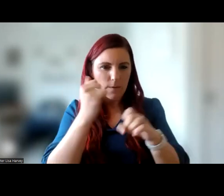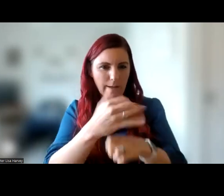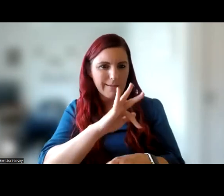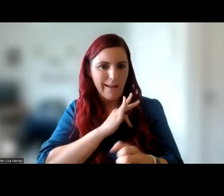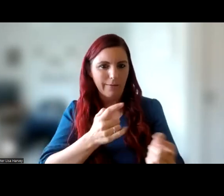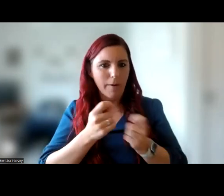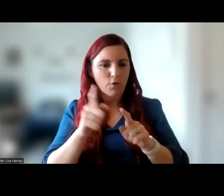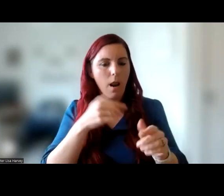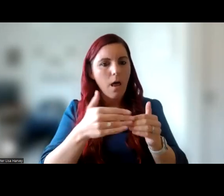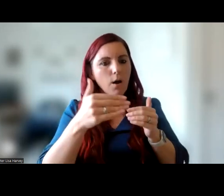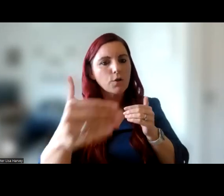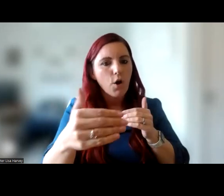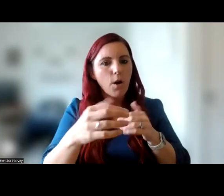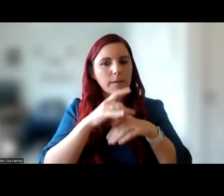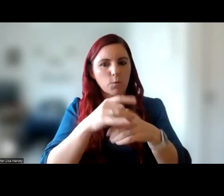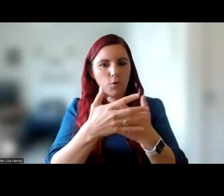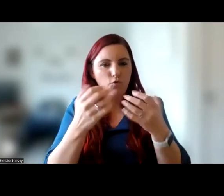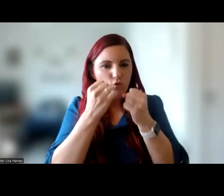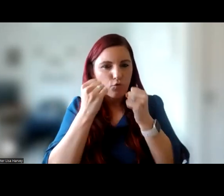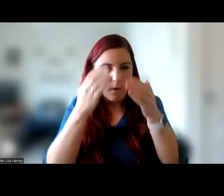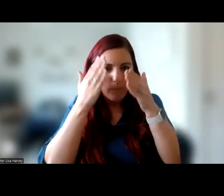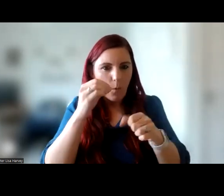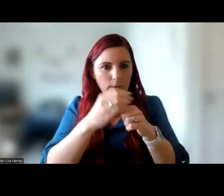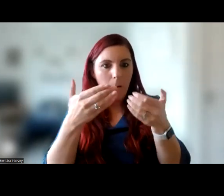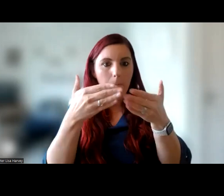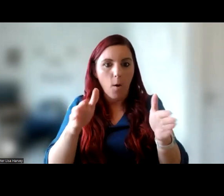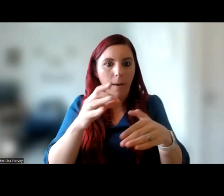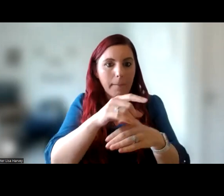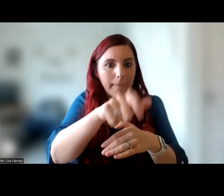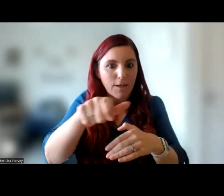conditions with a strong focus on public patient involvement.